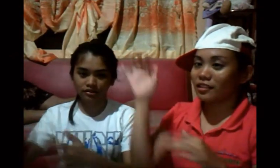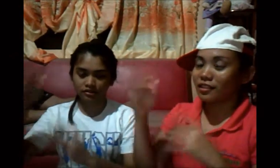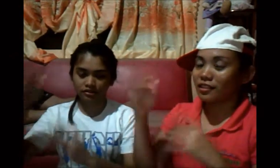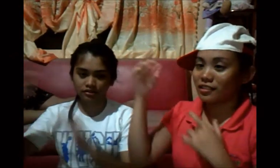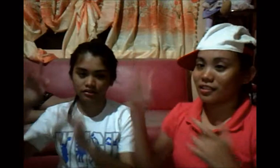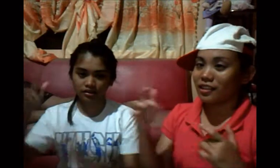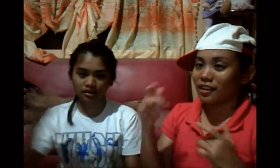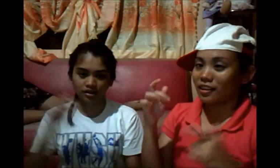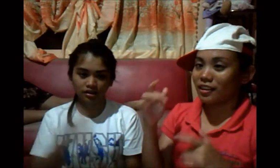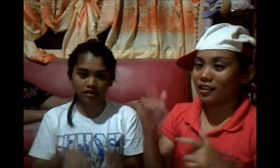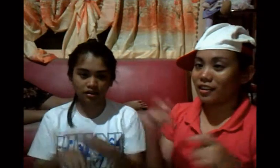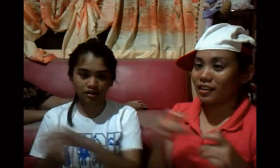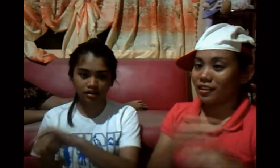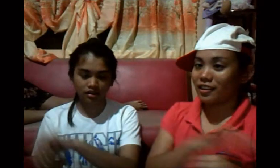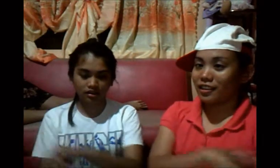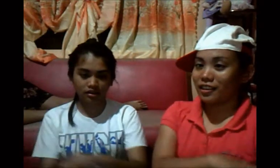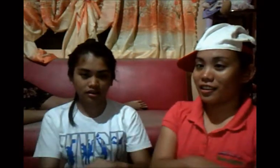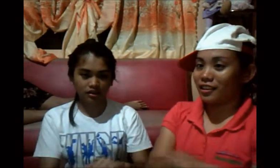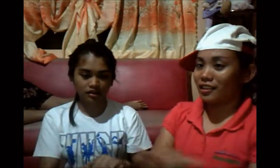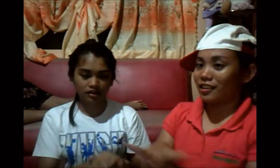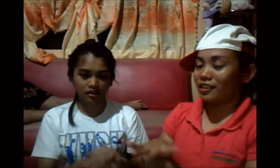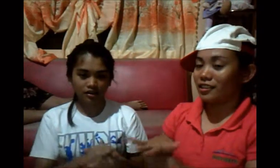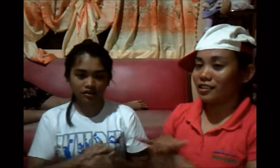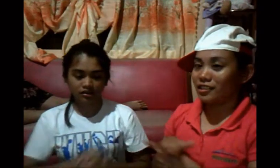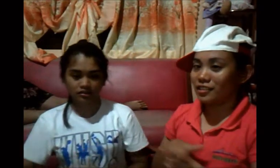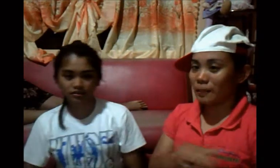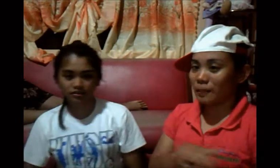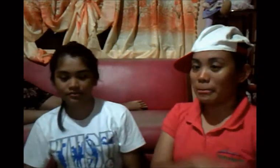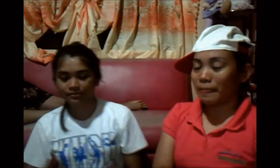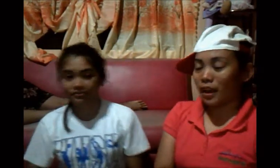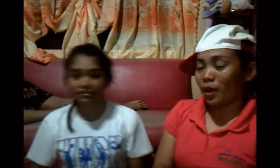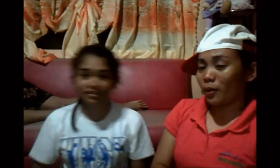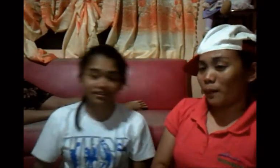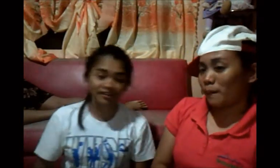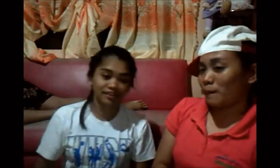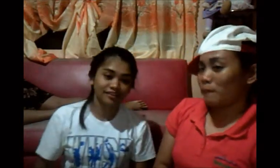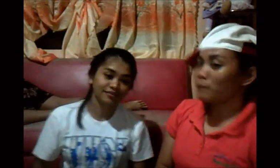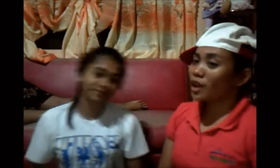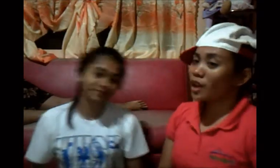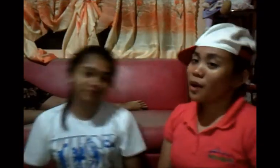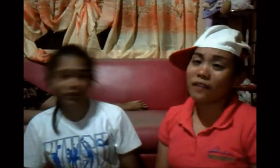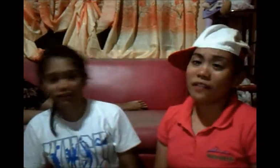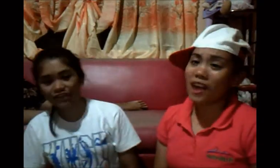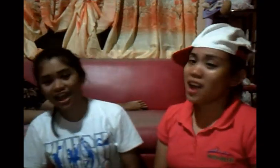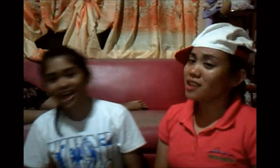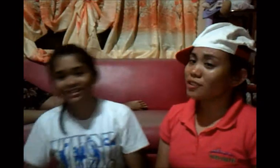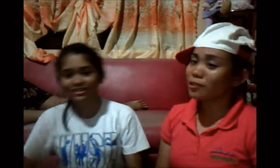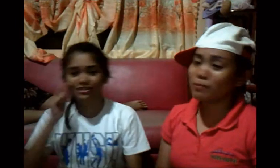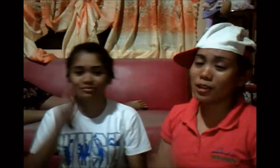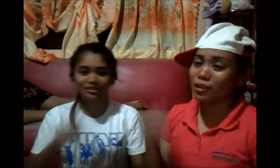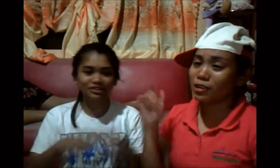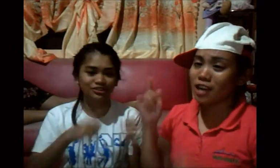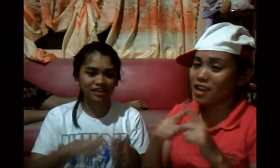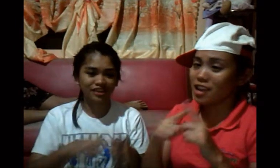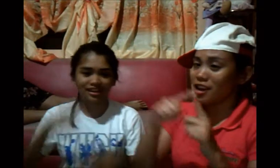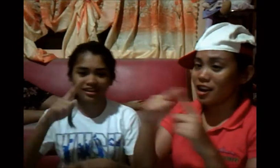what if I can't see the